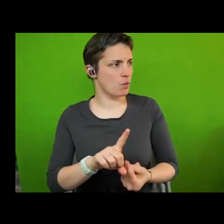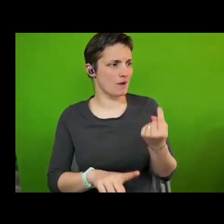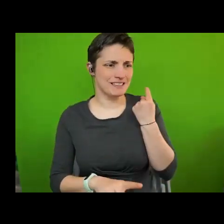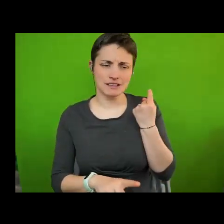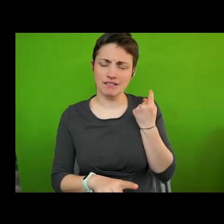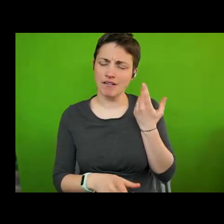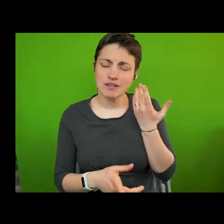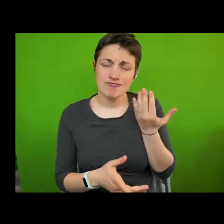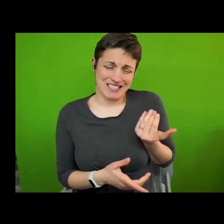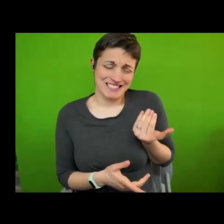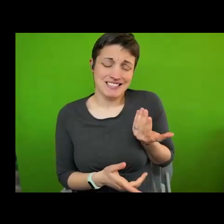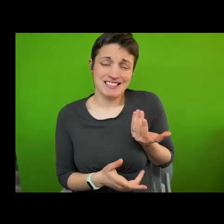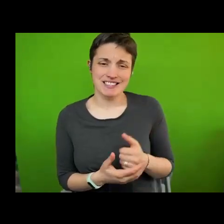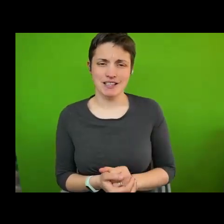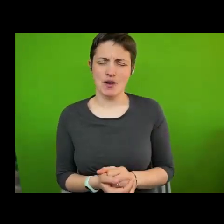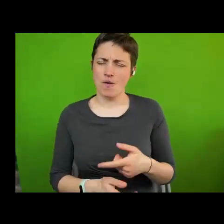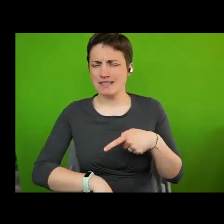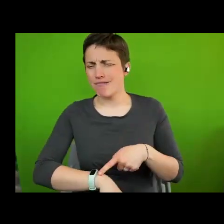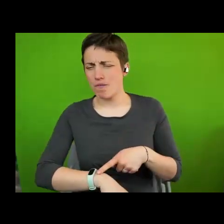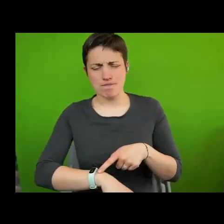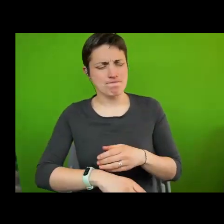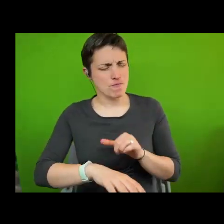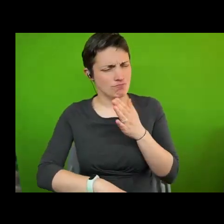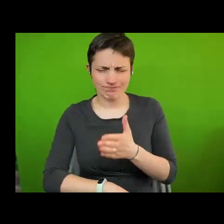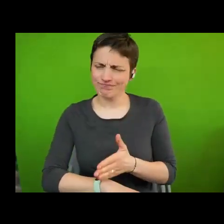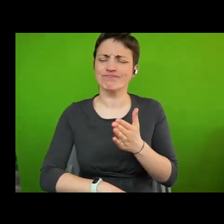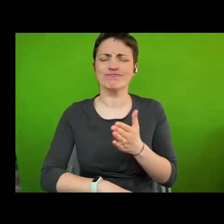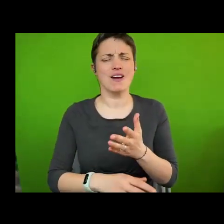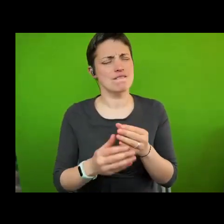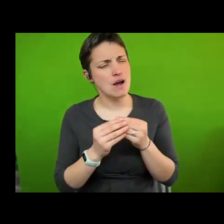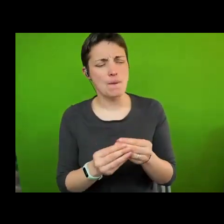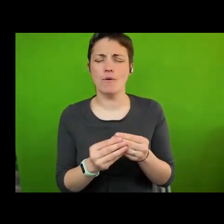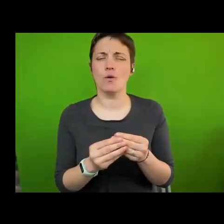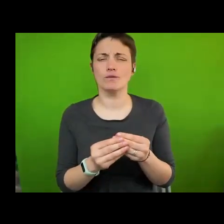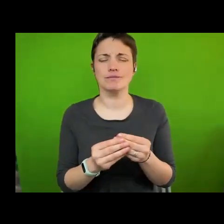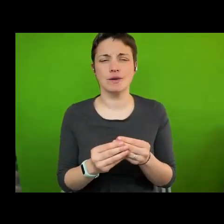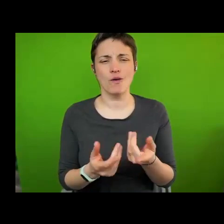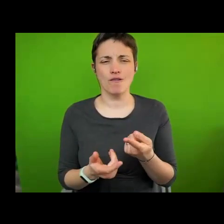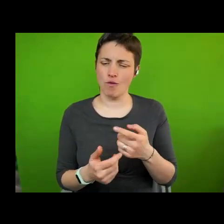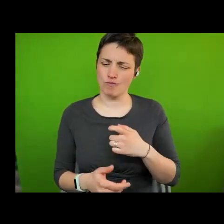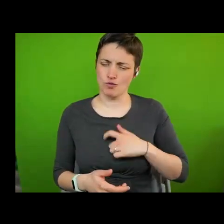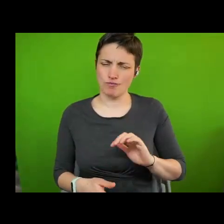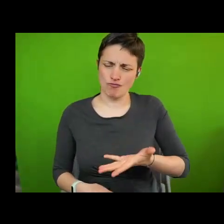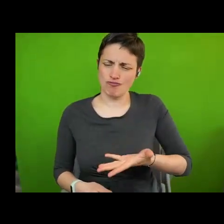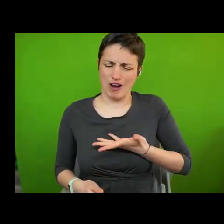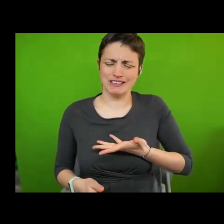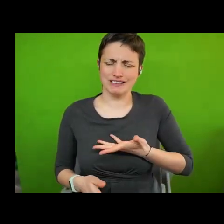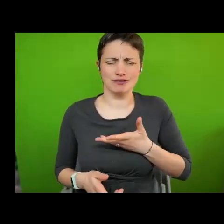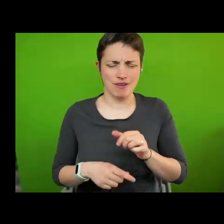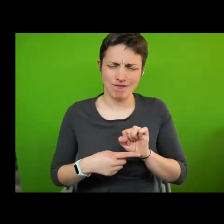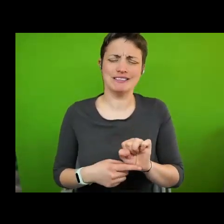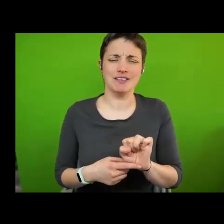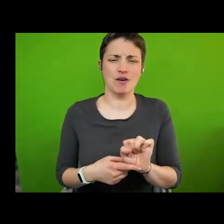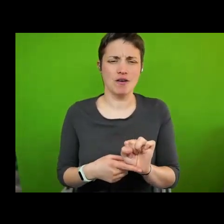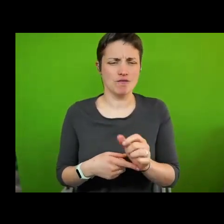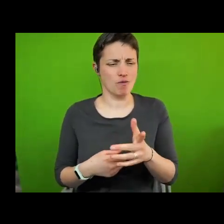more timely and valuable contribution to these troubled times for human rights defenders and shrinking civil space. I'm sure